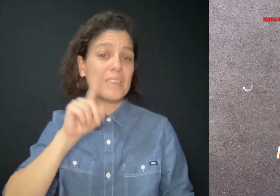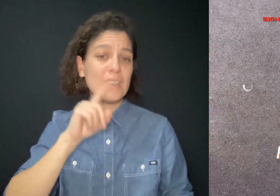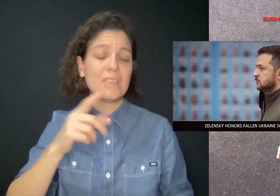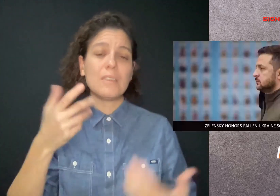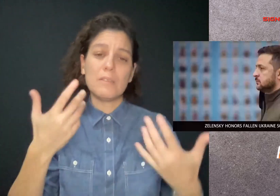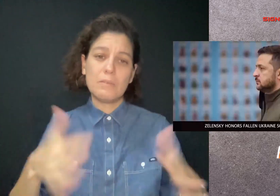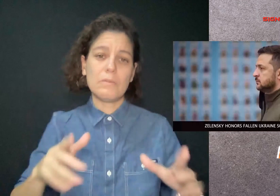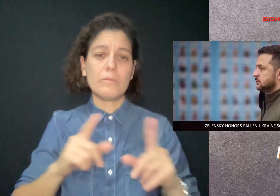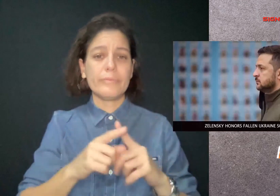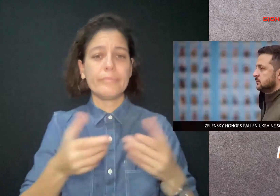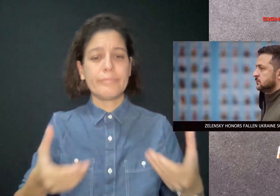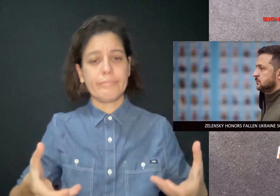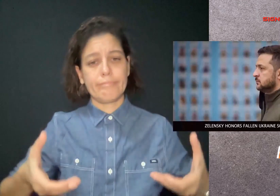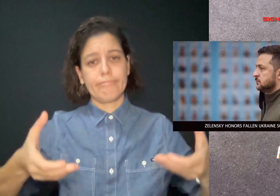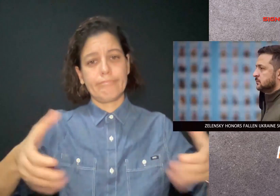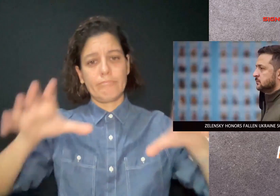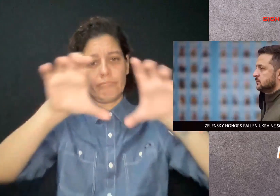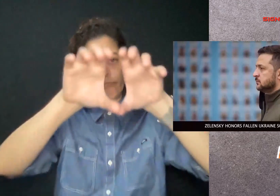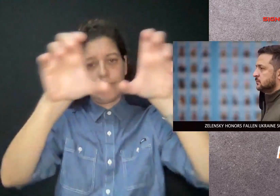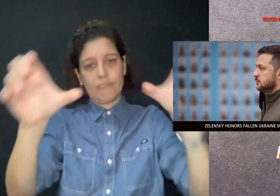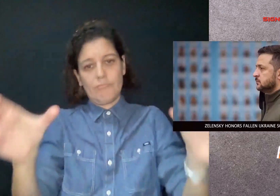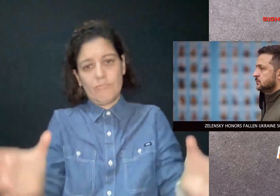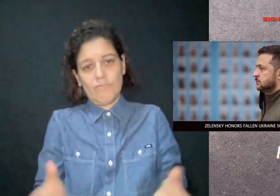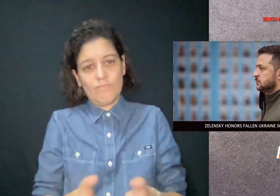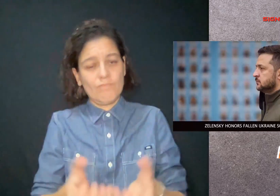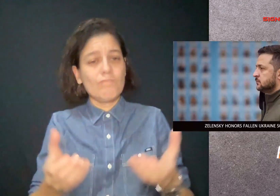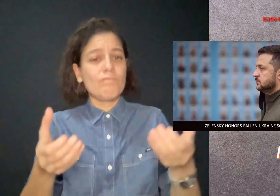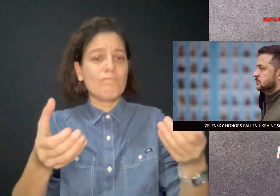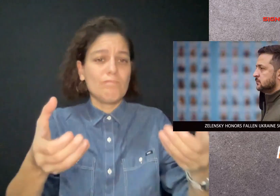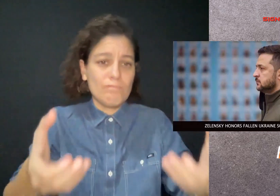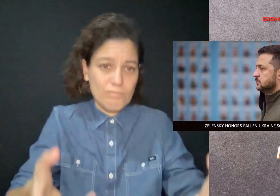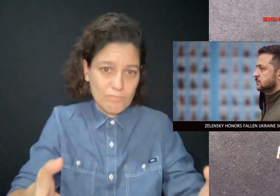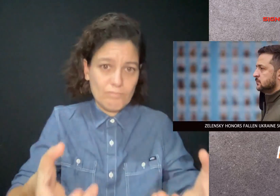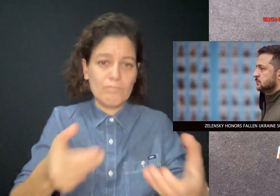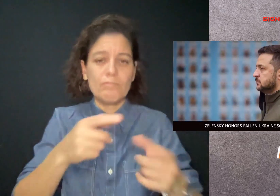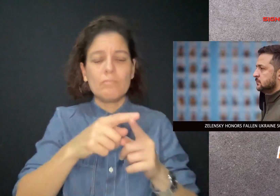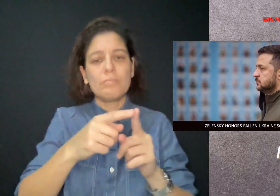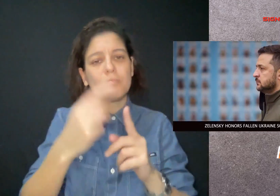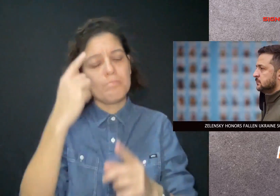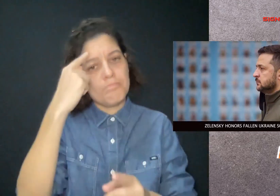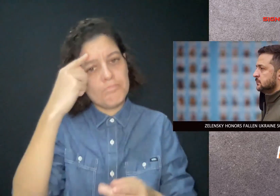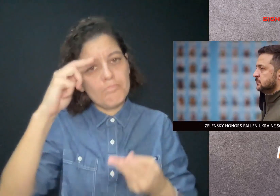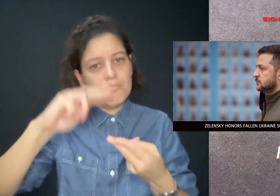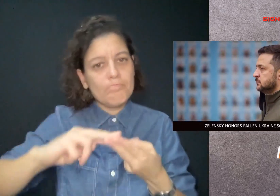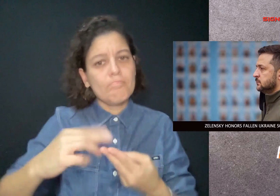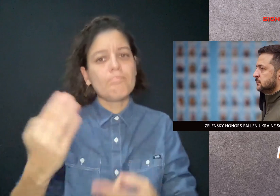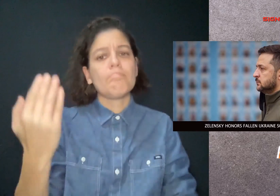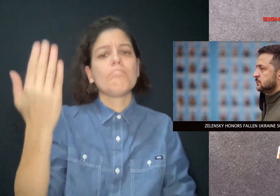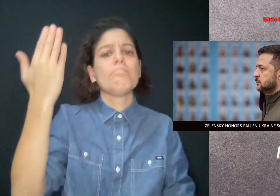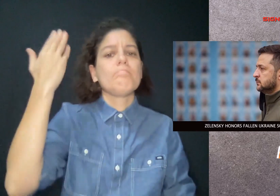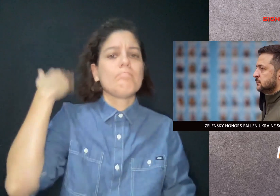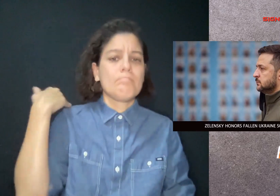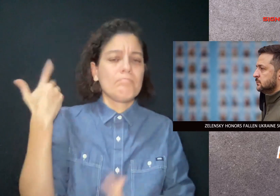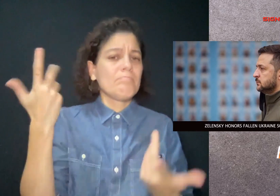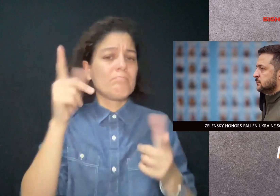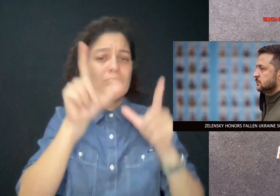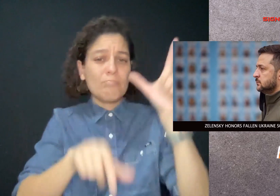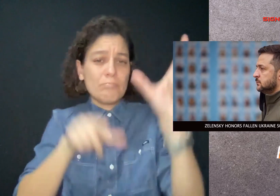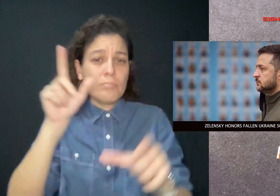Ukraine President Volodymyr Zelenskyy laid a wreath at a memorial for the thousands of